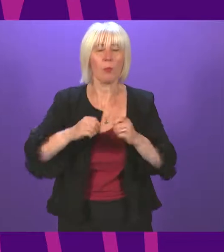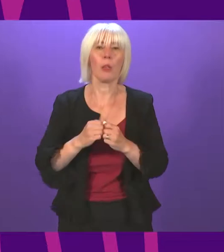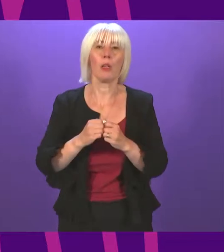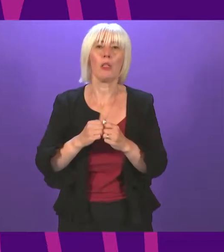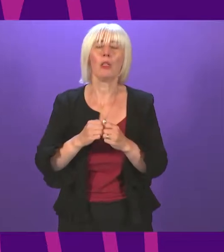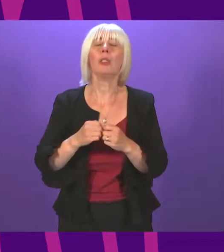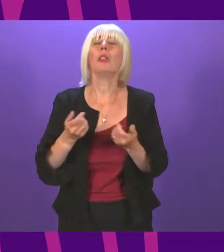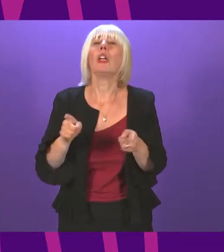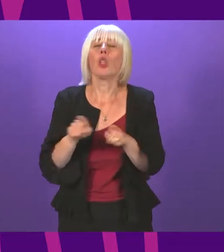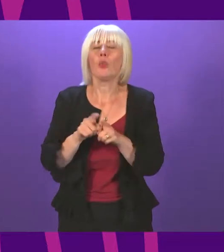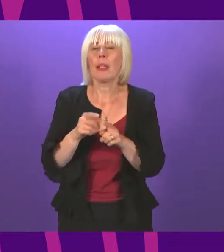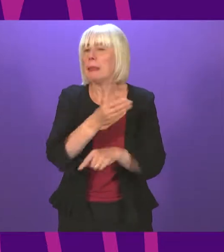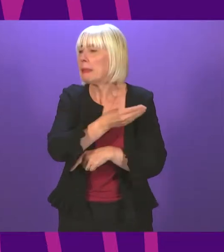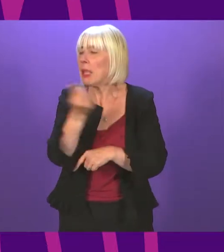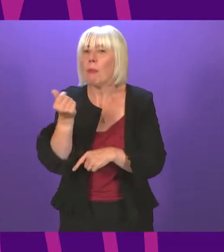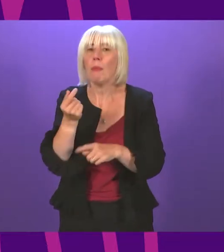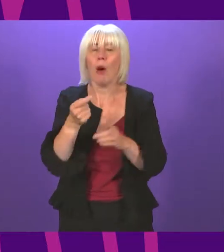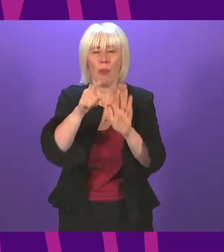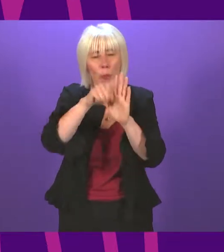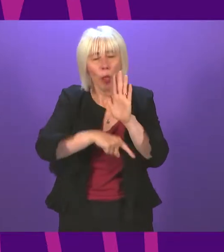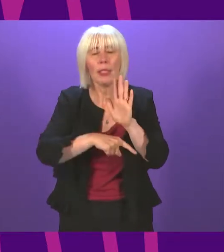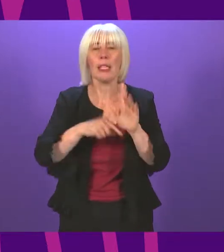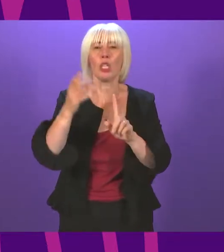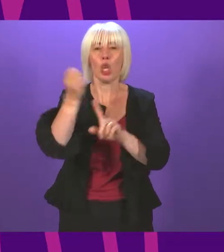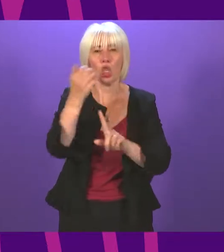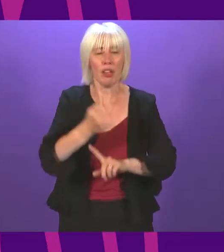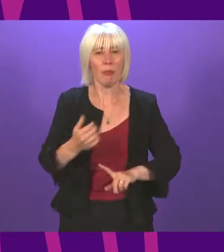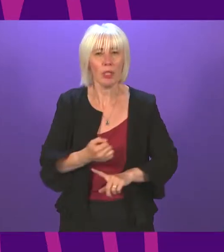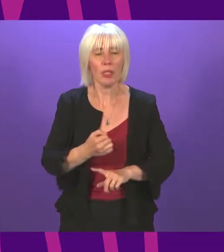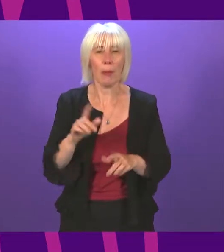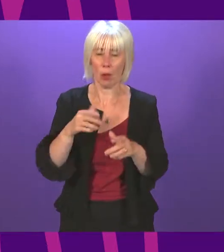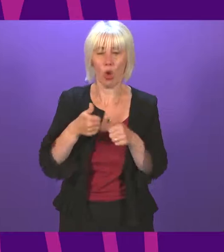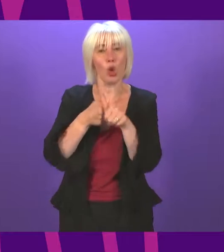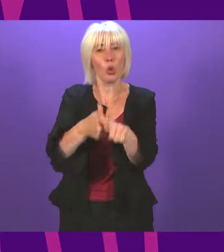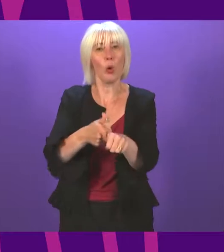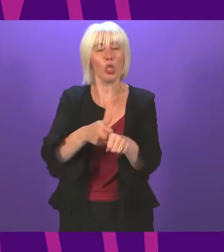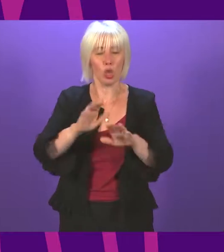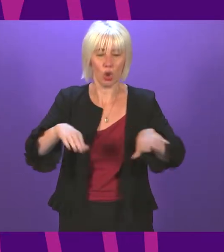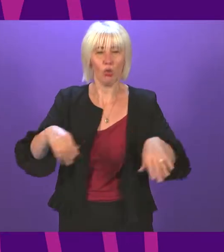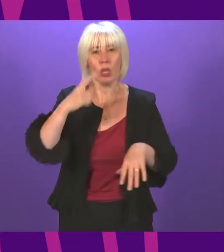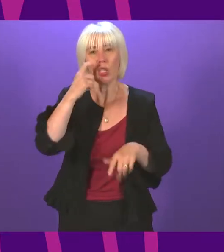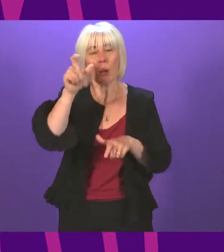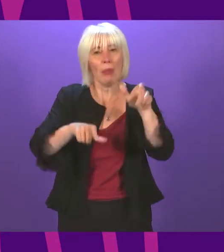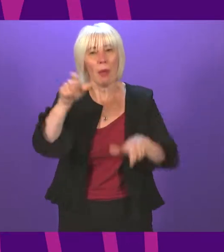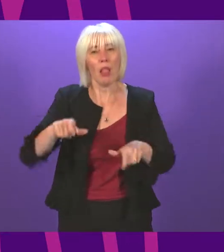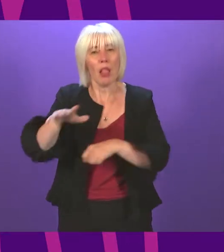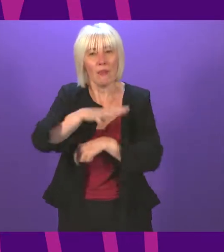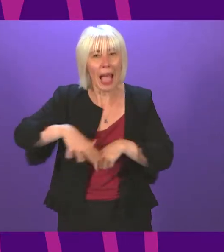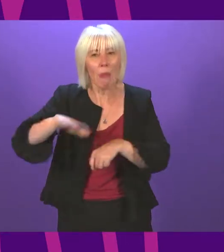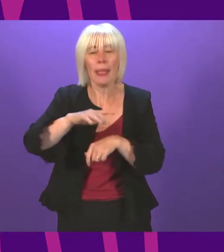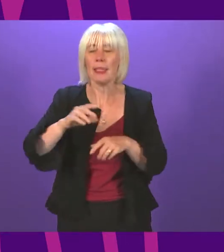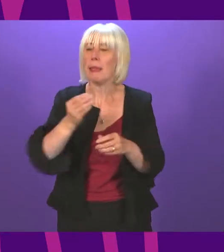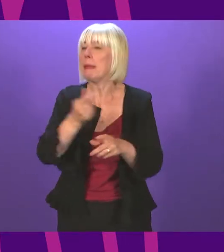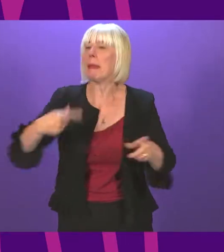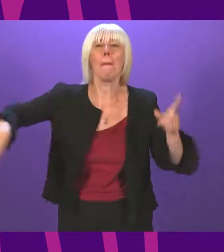I would like to focus on some of the policies and achievements that are aimed at supporting children, young people and families. Again, some colleagues across the chamber